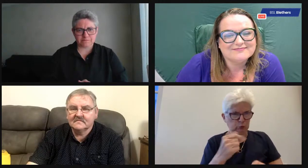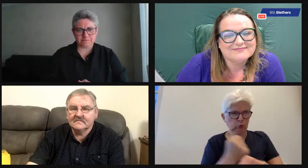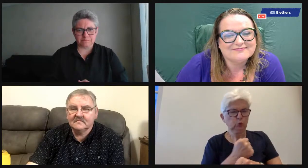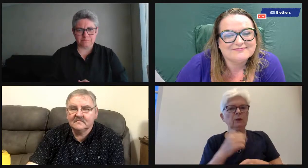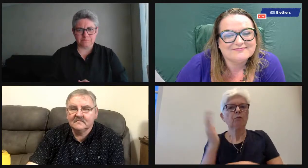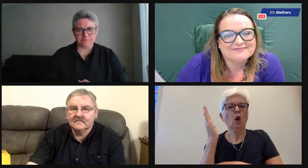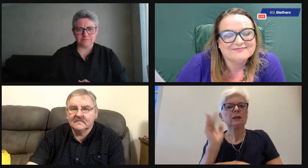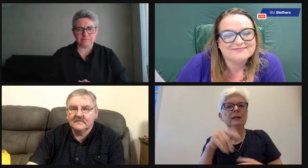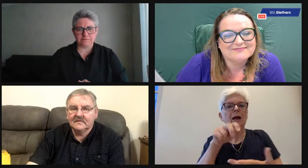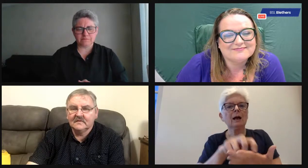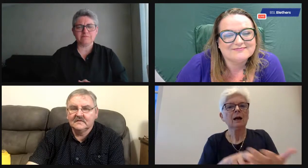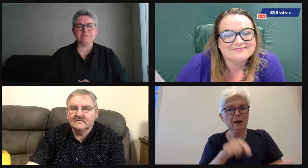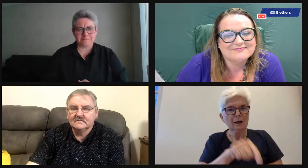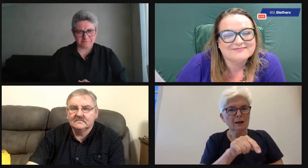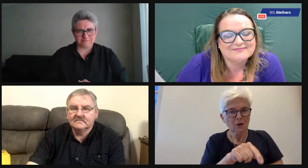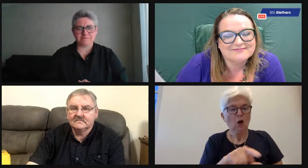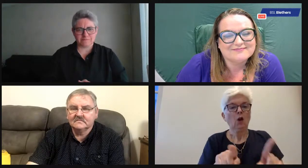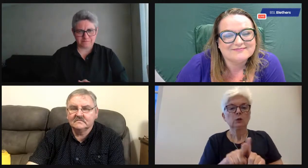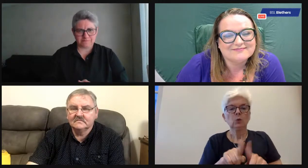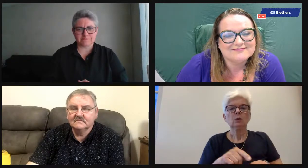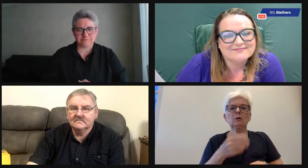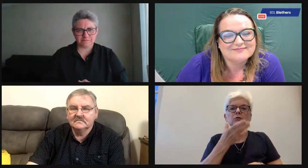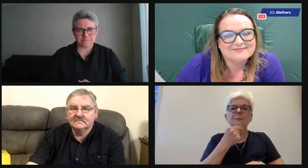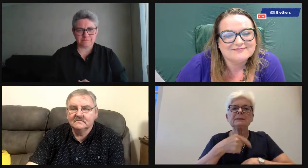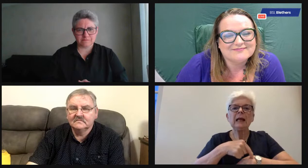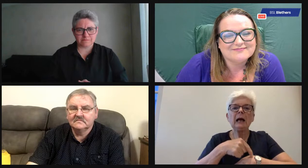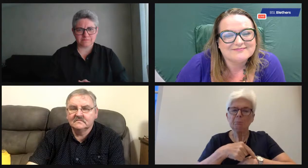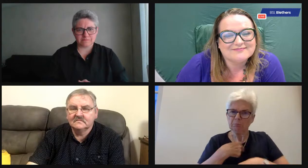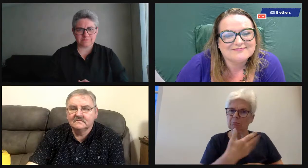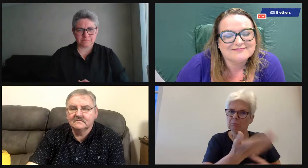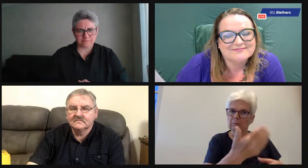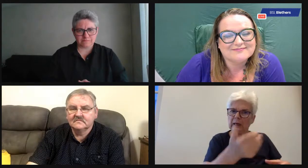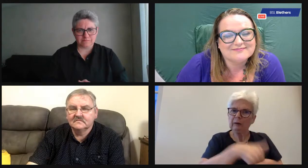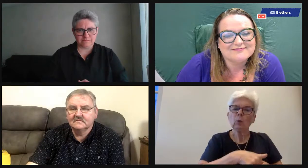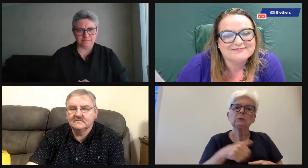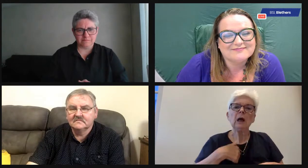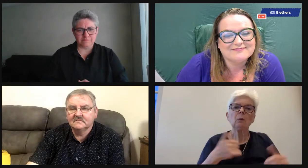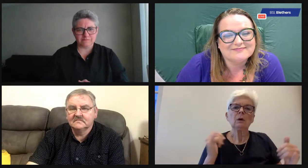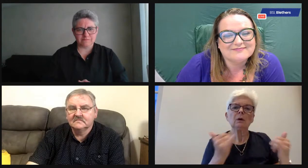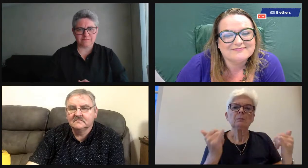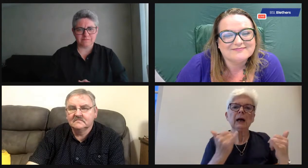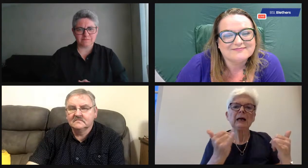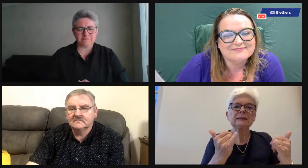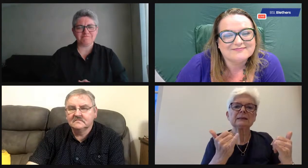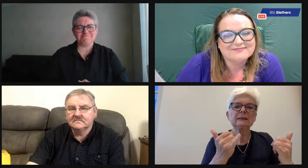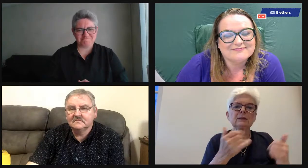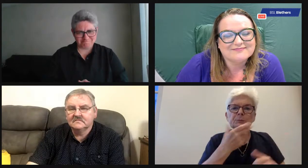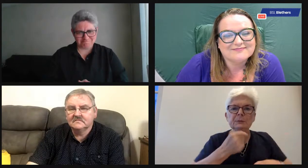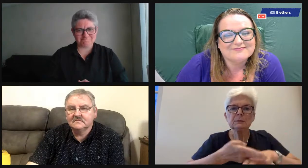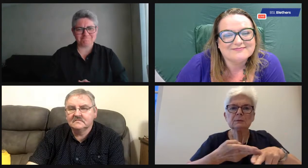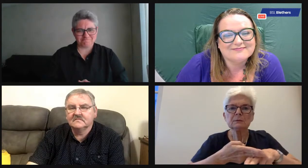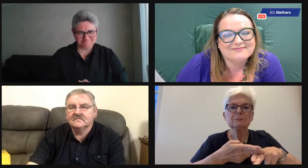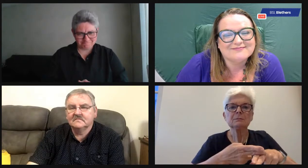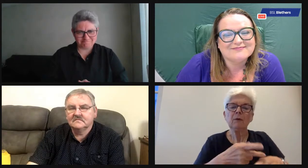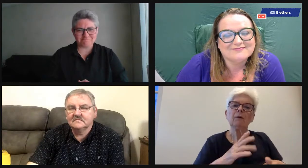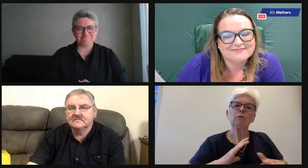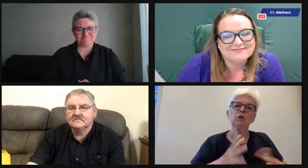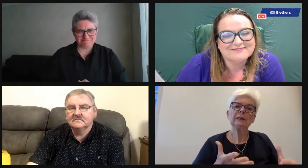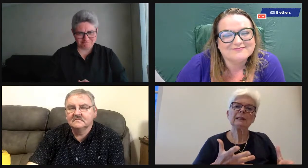portfolio. They had something to show. So it was a kind of certificate of volunteering. It showed that you've given your time. We'd also invite